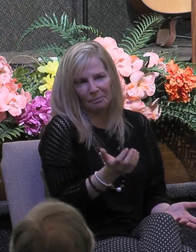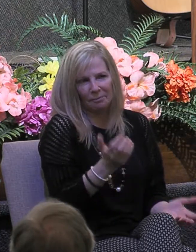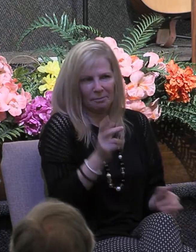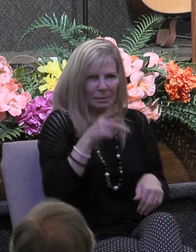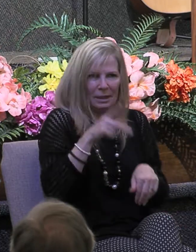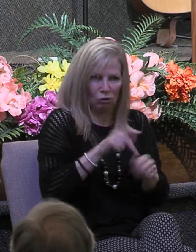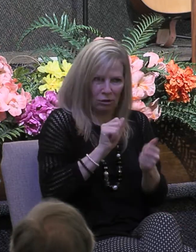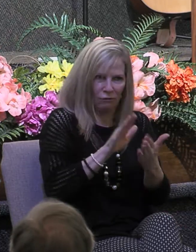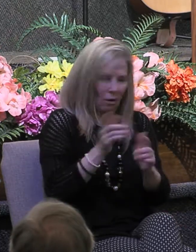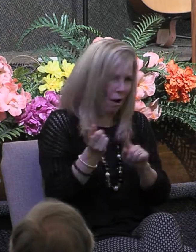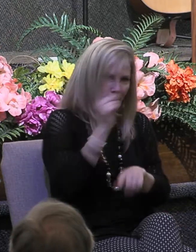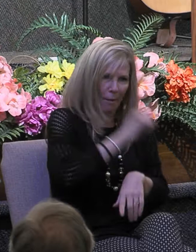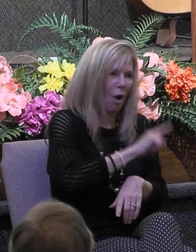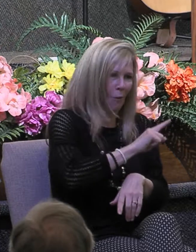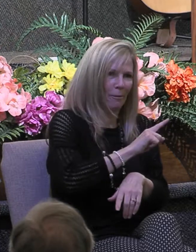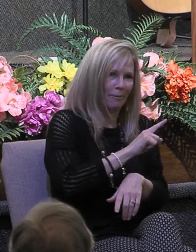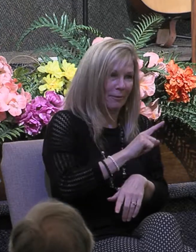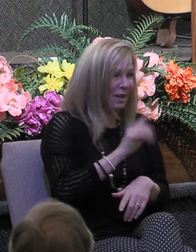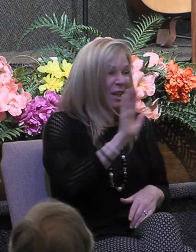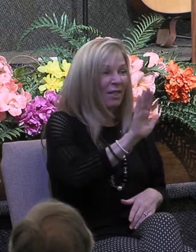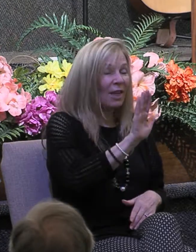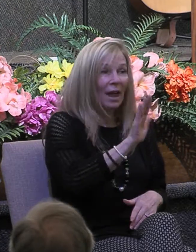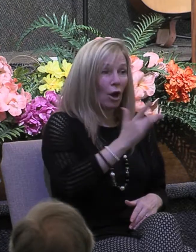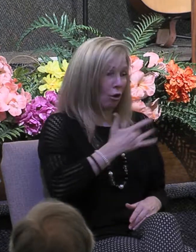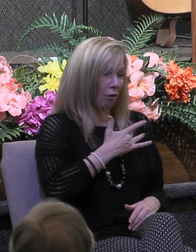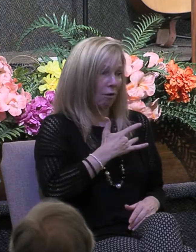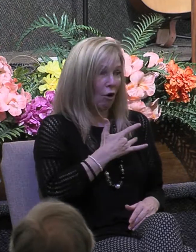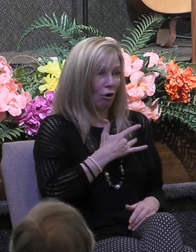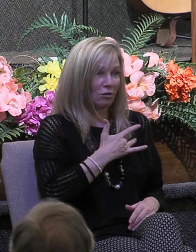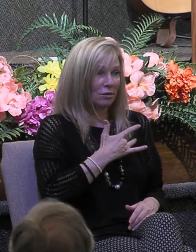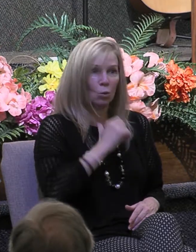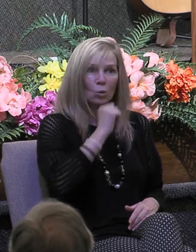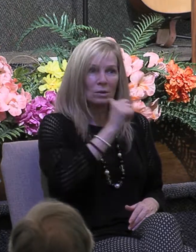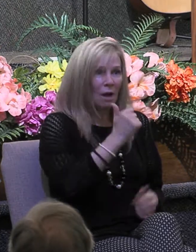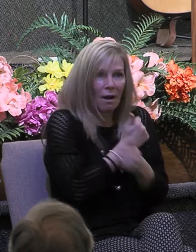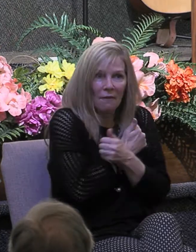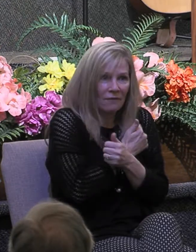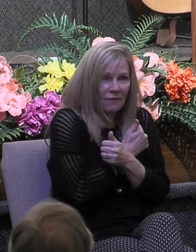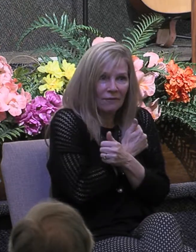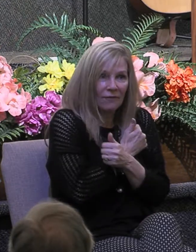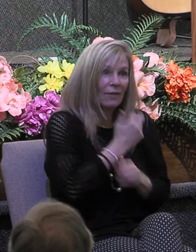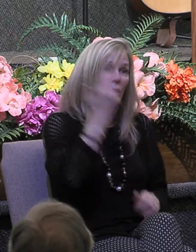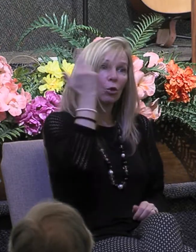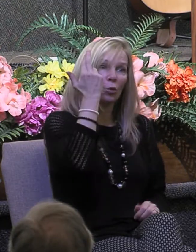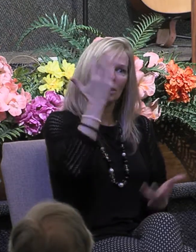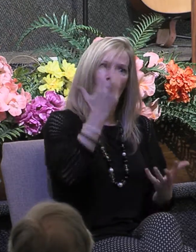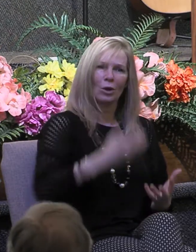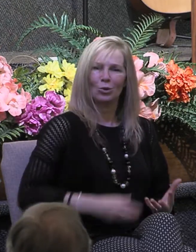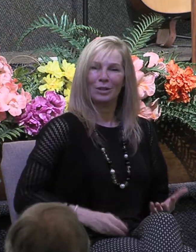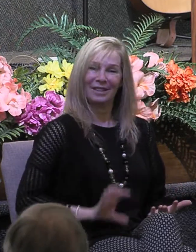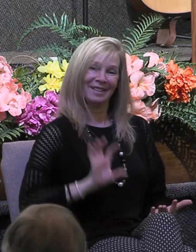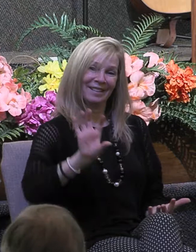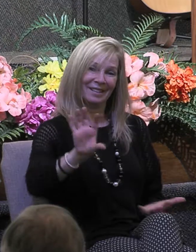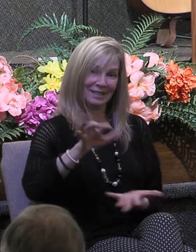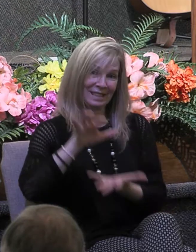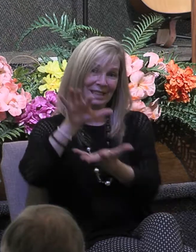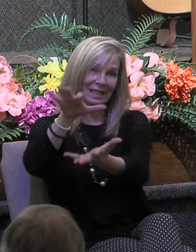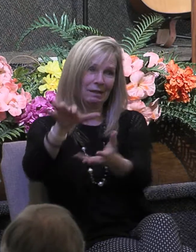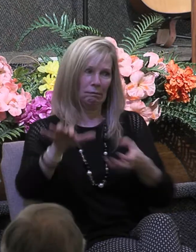see their motive wasn't love at all but recognition from their peers they saw how